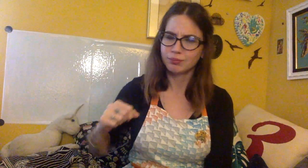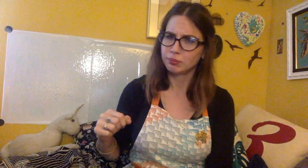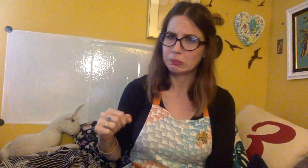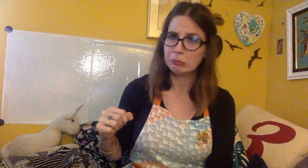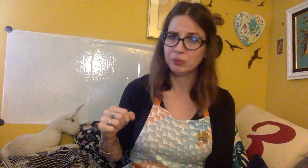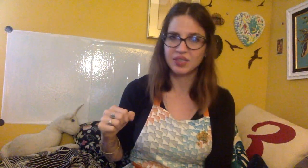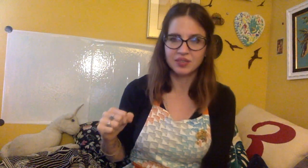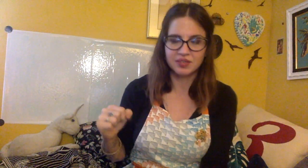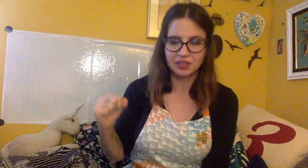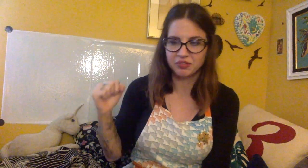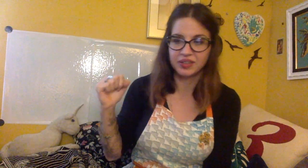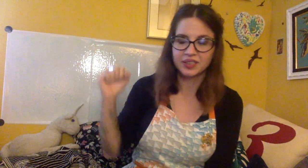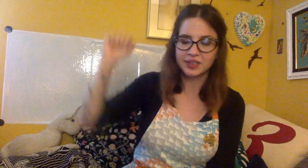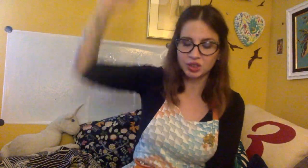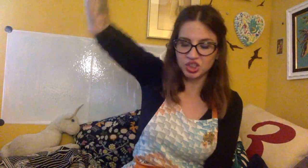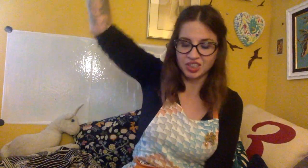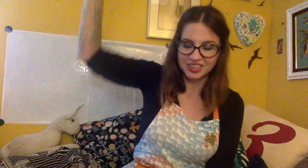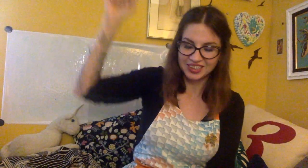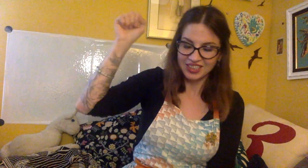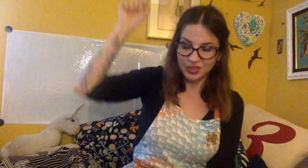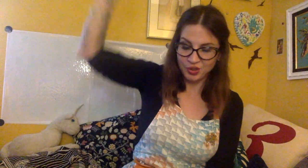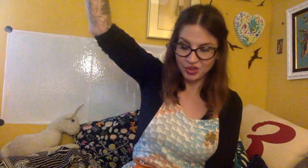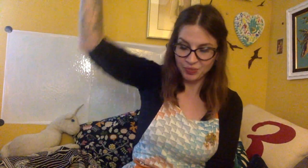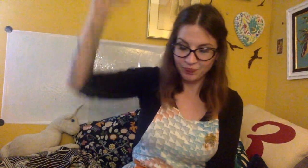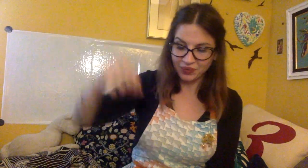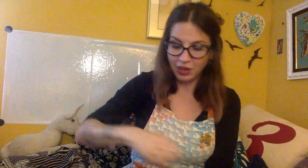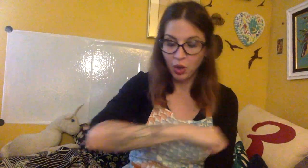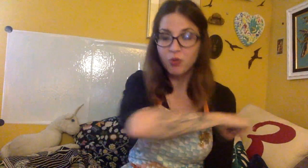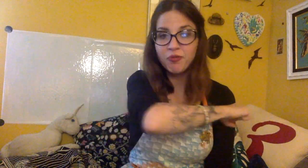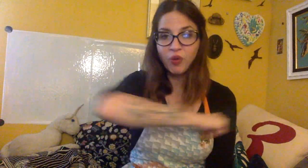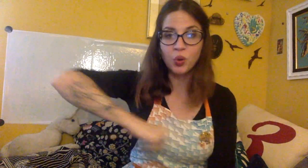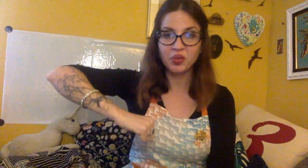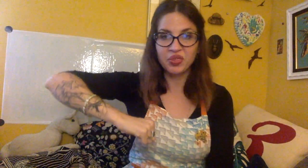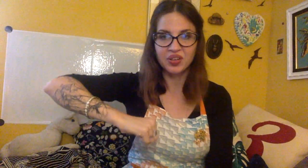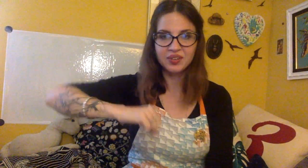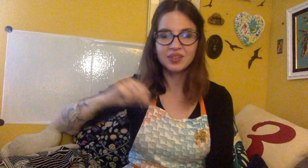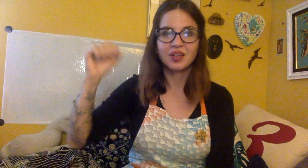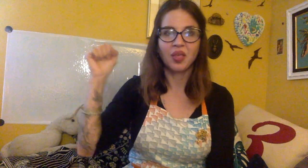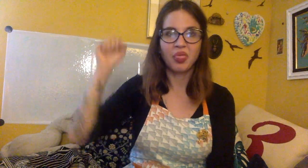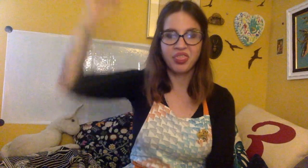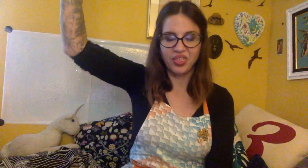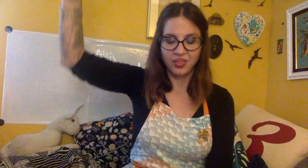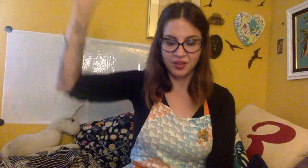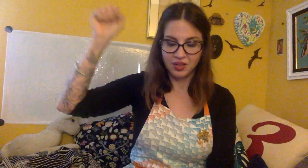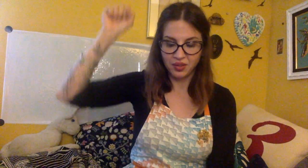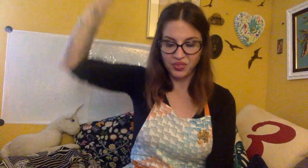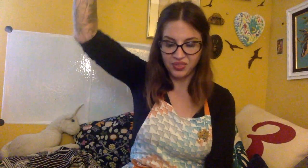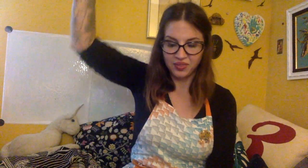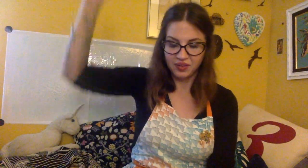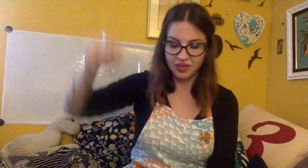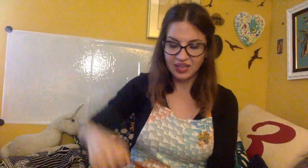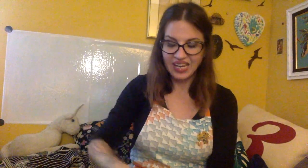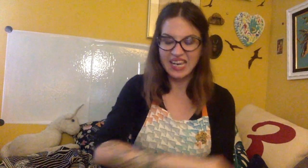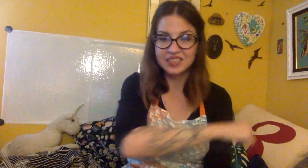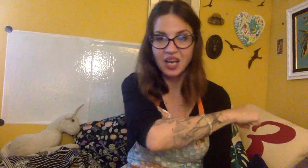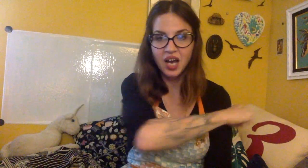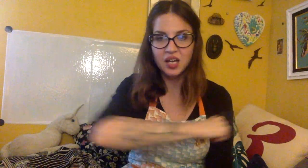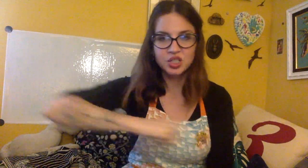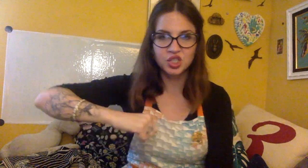Ooh, that doesn't sound like fun. Sh. Sh. Hush. Forth. Th. And hush.